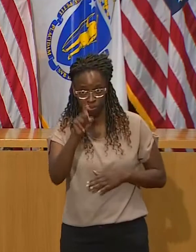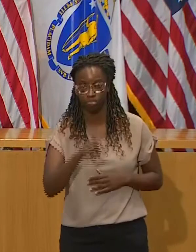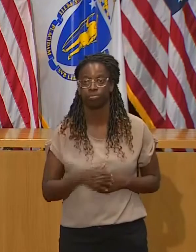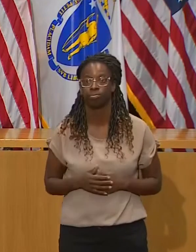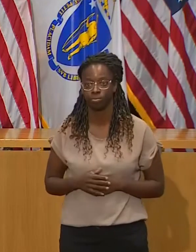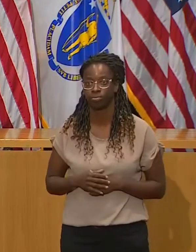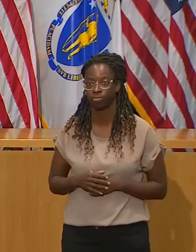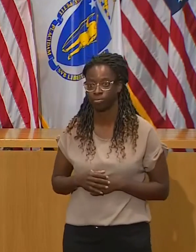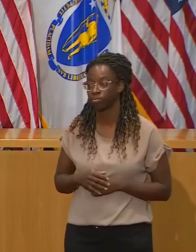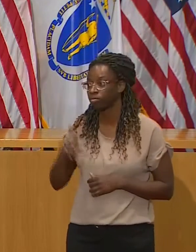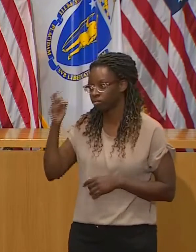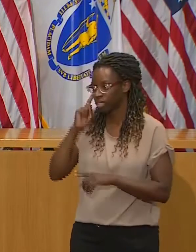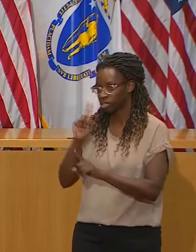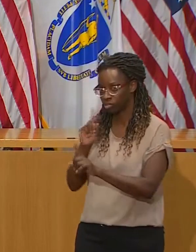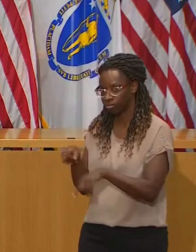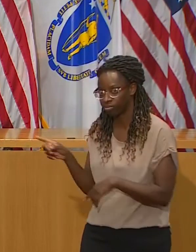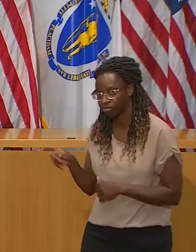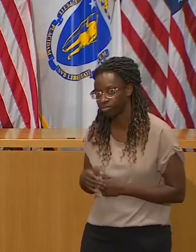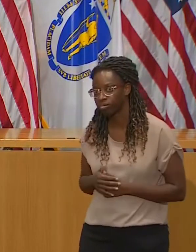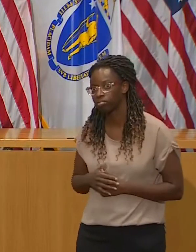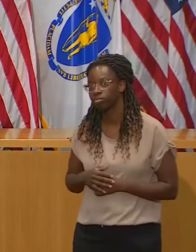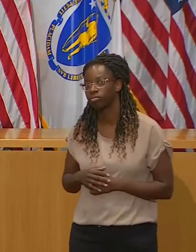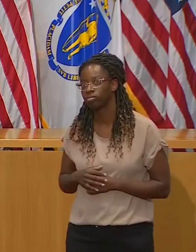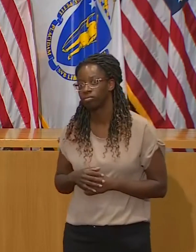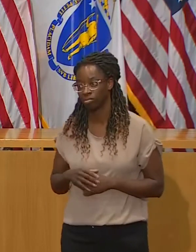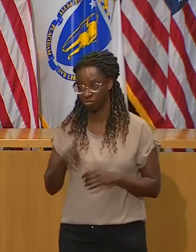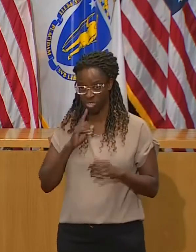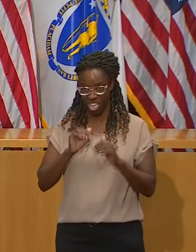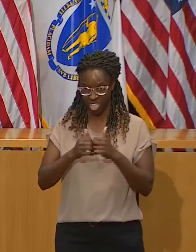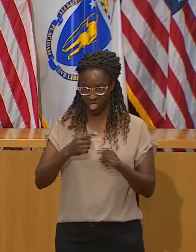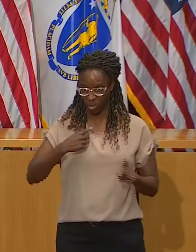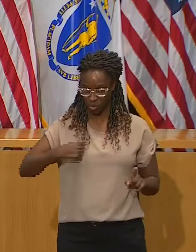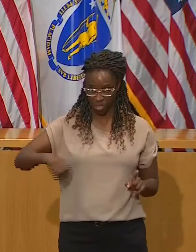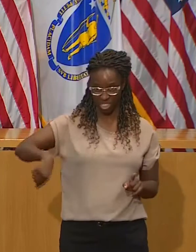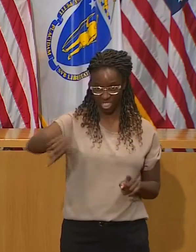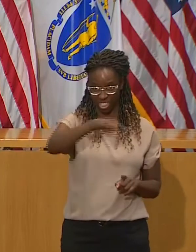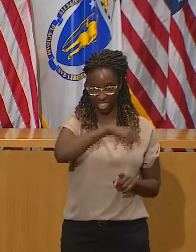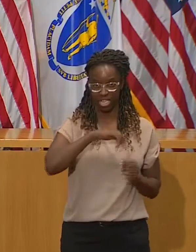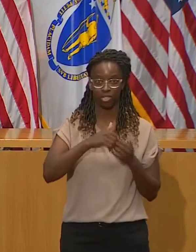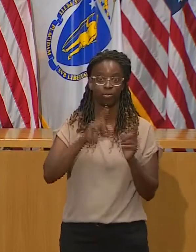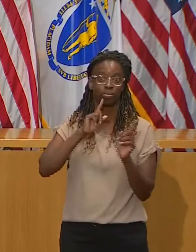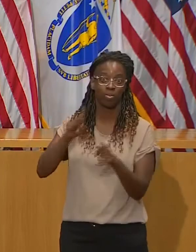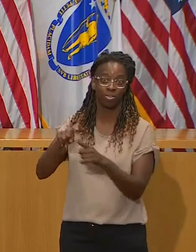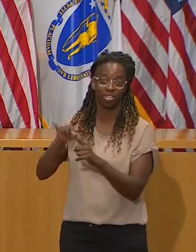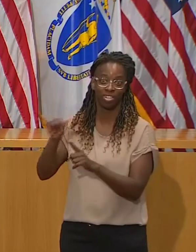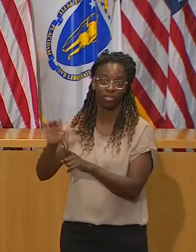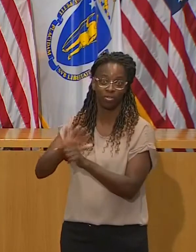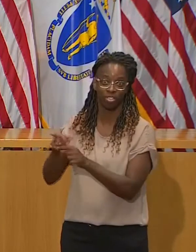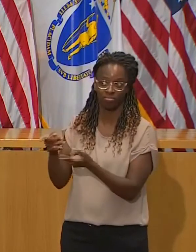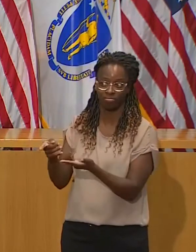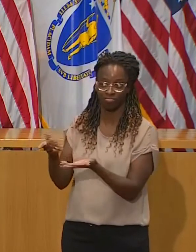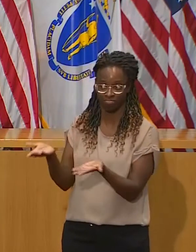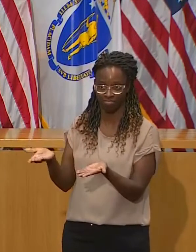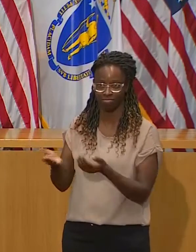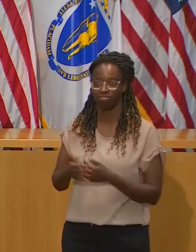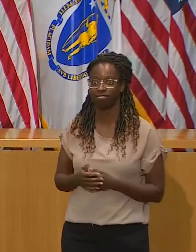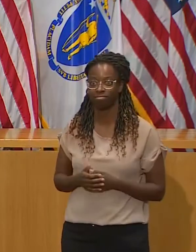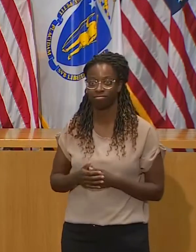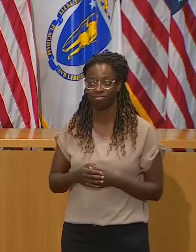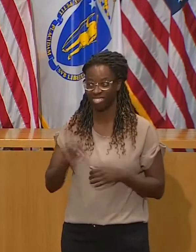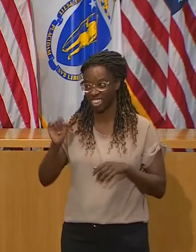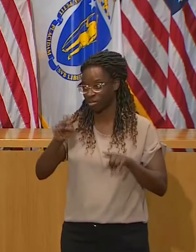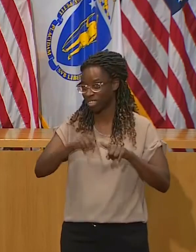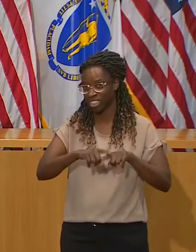choose to respond to it. I mean, if people gather inside and have a whole bunch of indoor Halloween